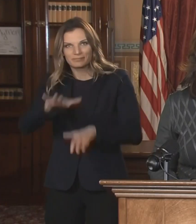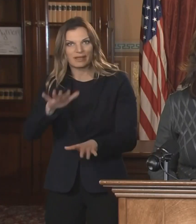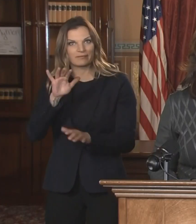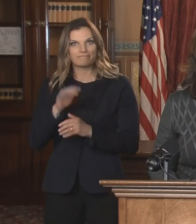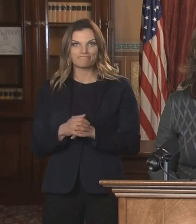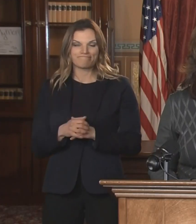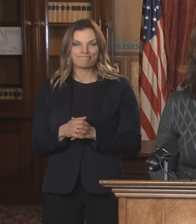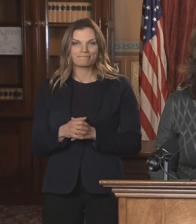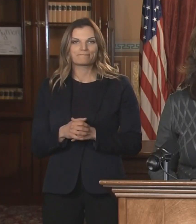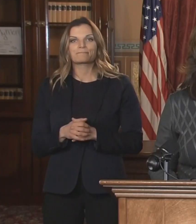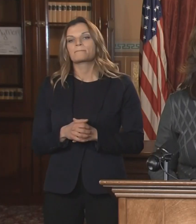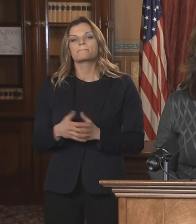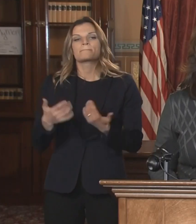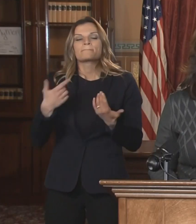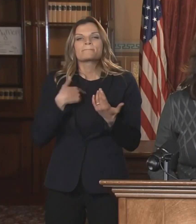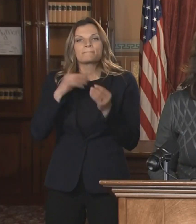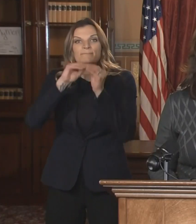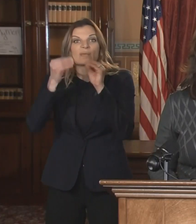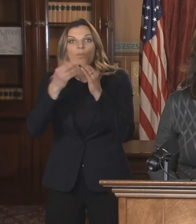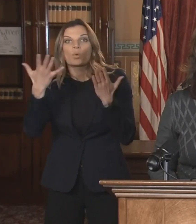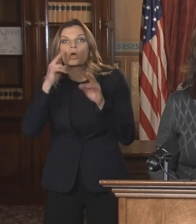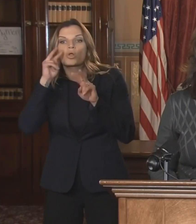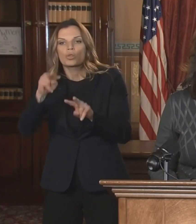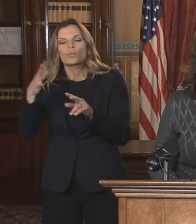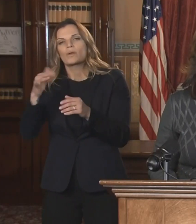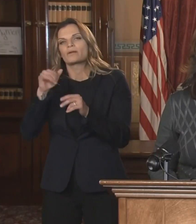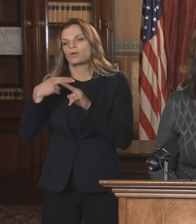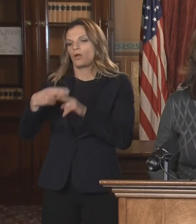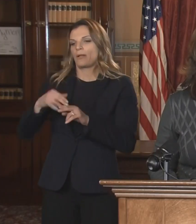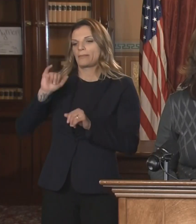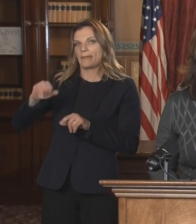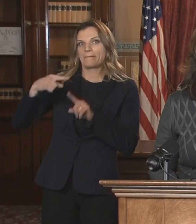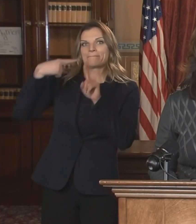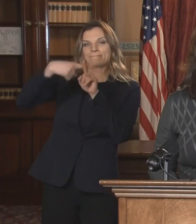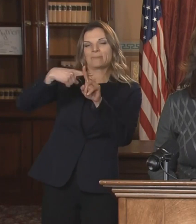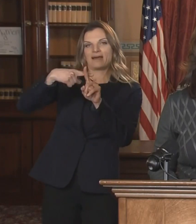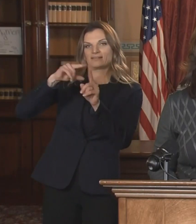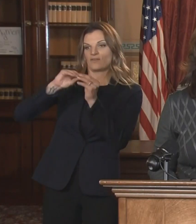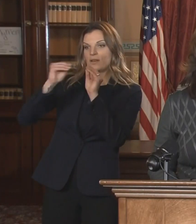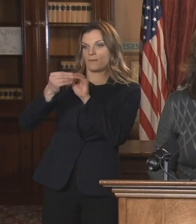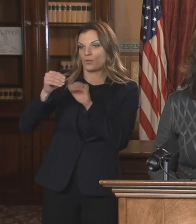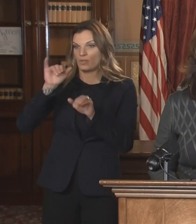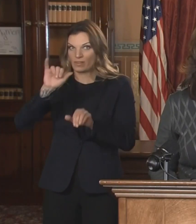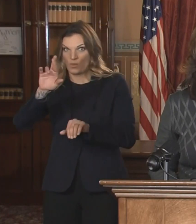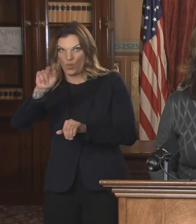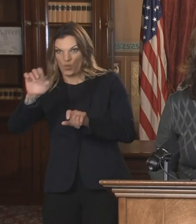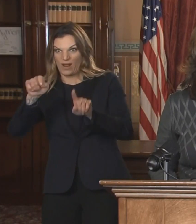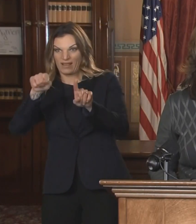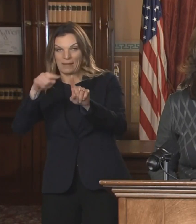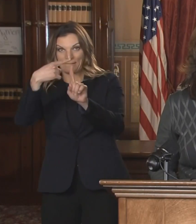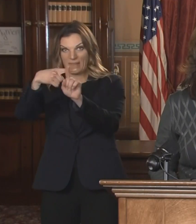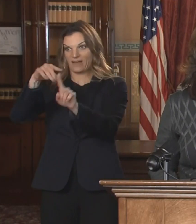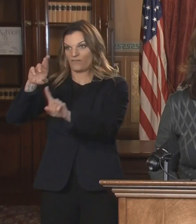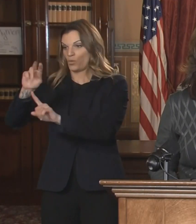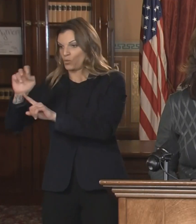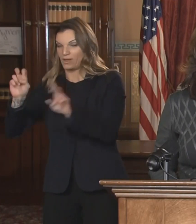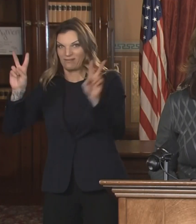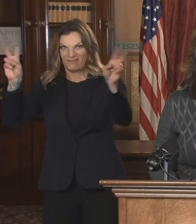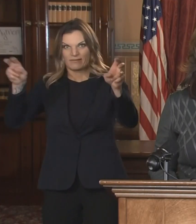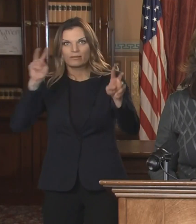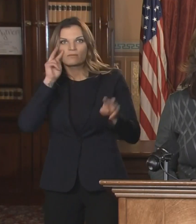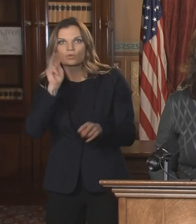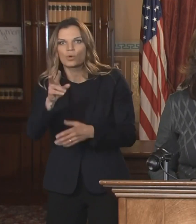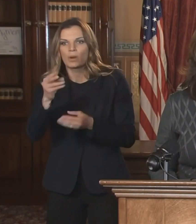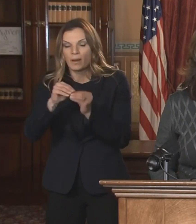rates. All right. So that's the percentage of tests done that are positive. We're continuing to stay very close to